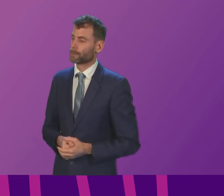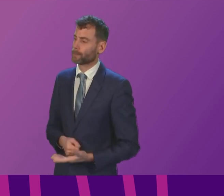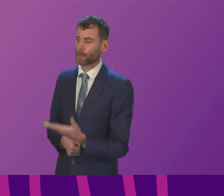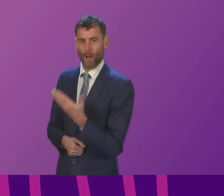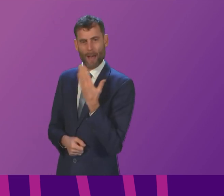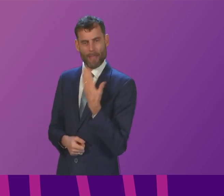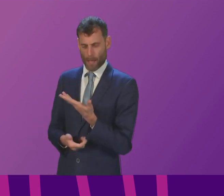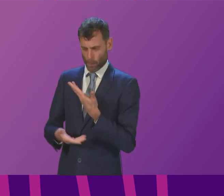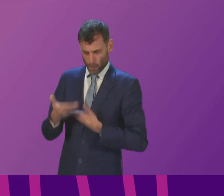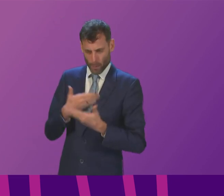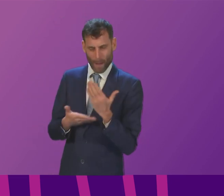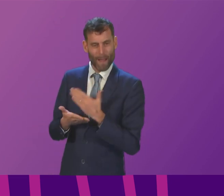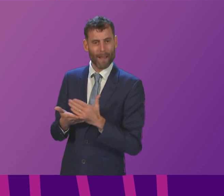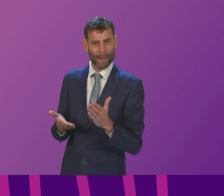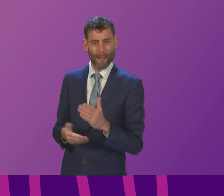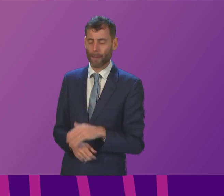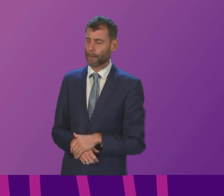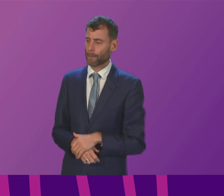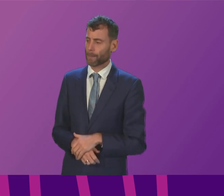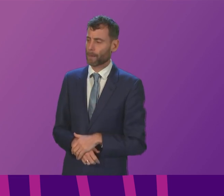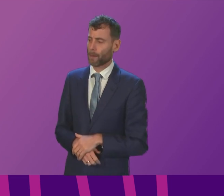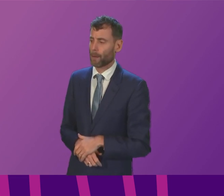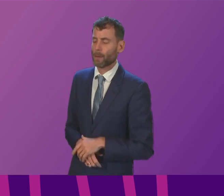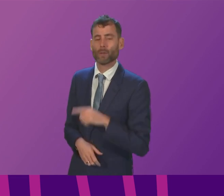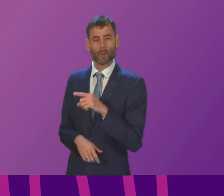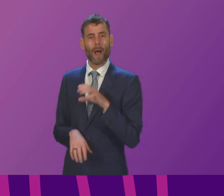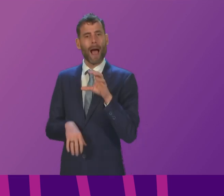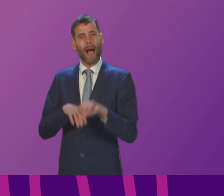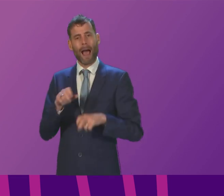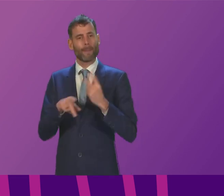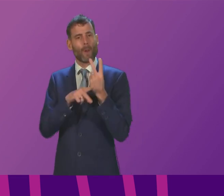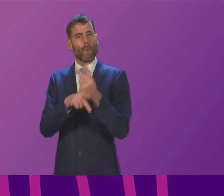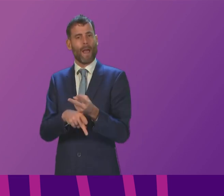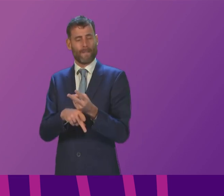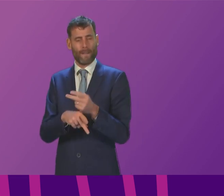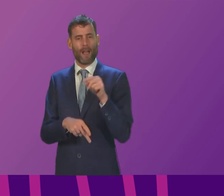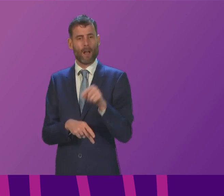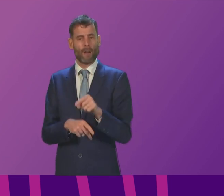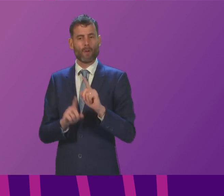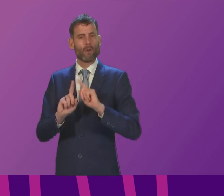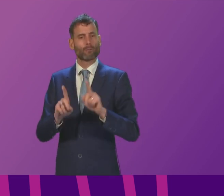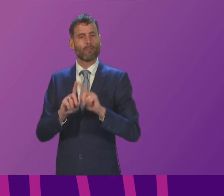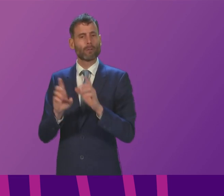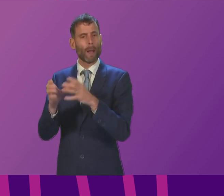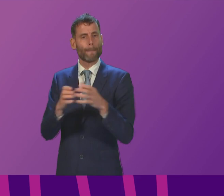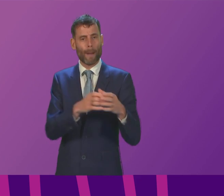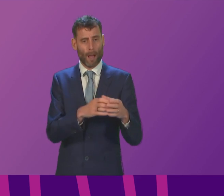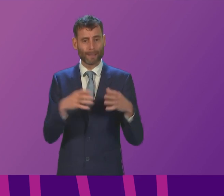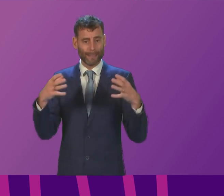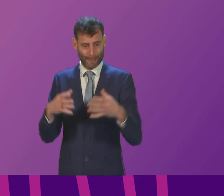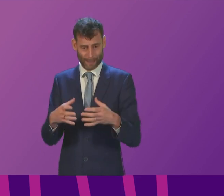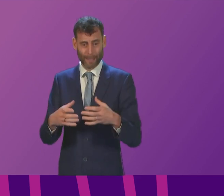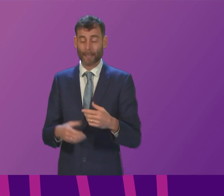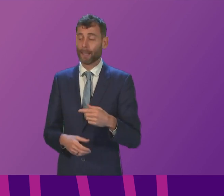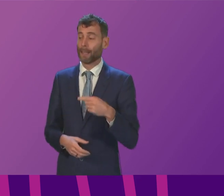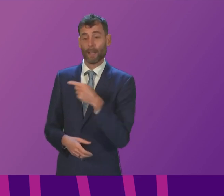reply and declare an interest as convener of the Cross-Party Group on Animal Welfare and indeed as the owner of Mr Smokey a Rescue Cat These